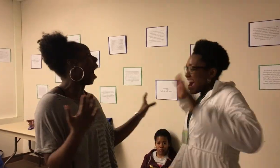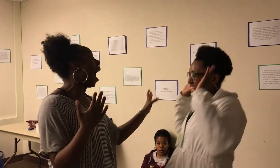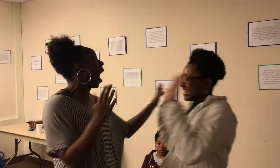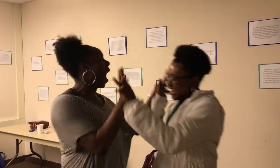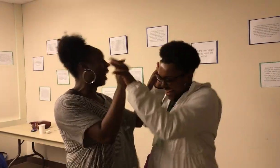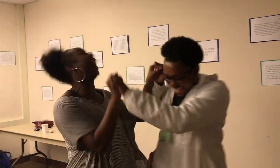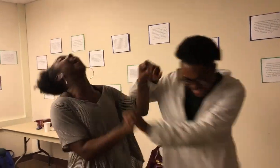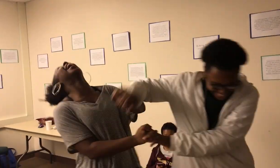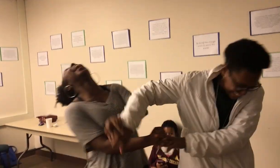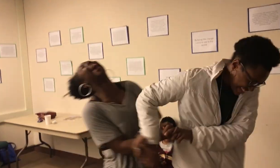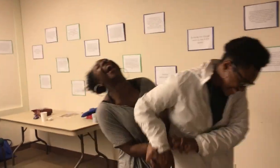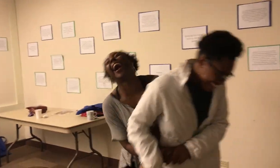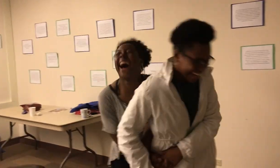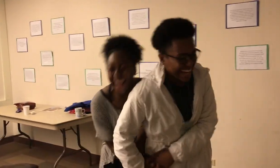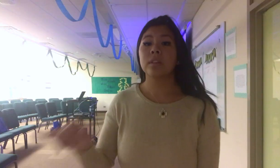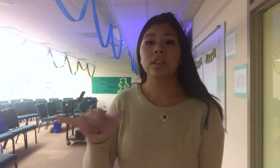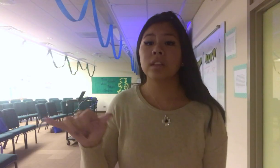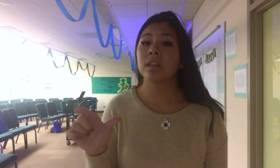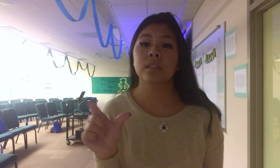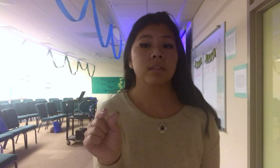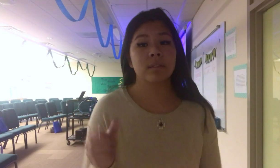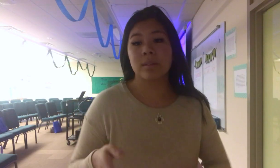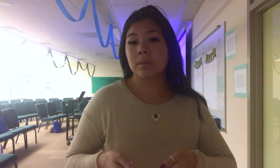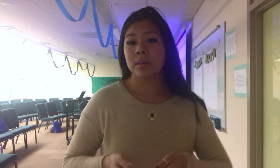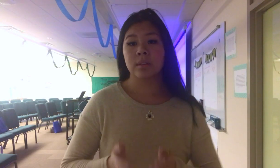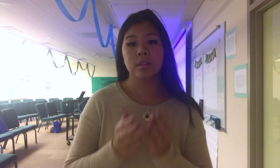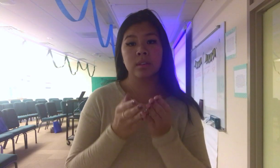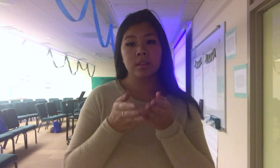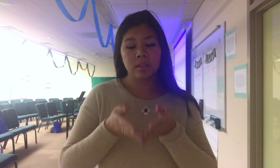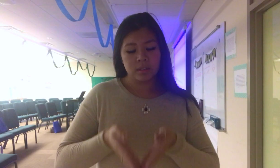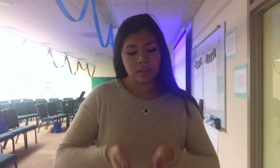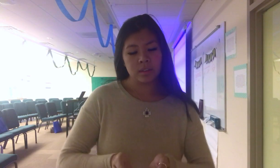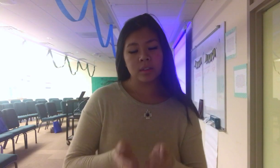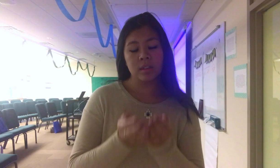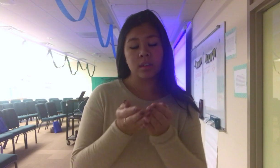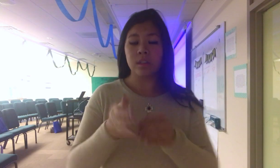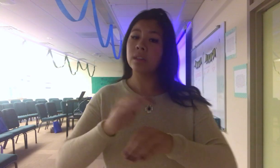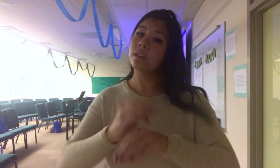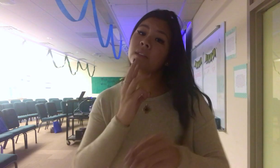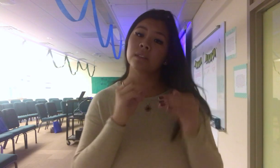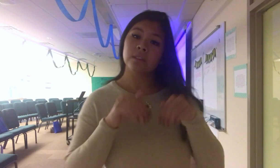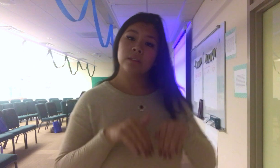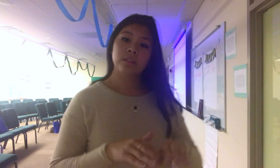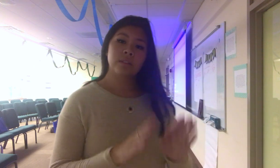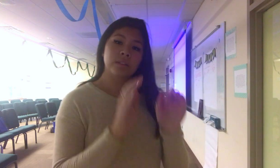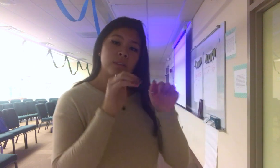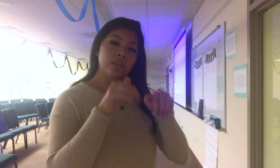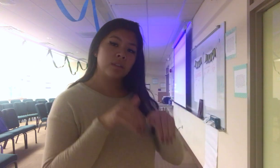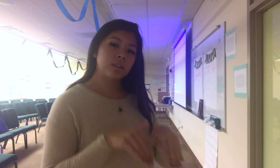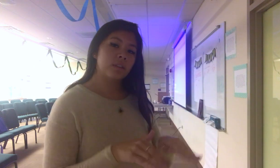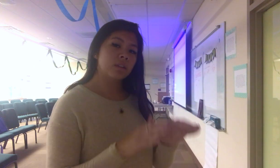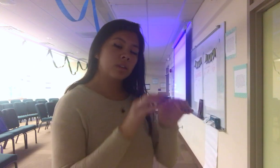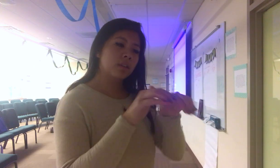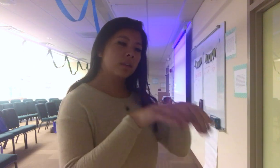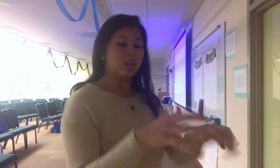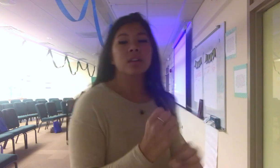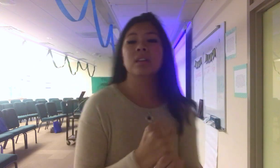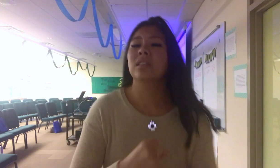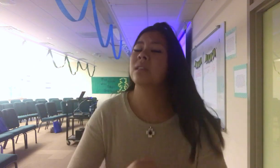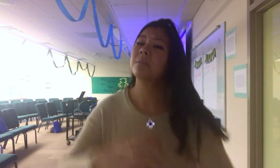Like a small boat On the ocean Sending